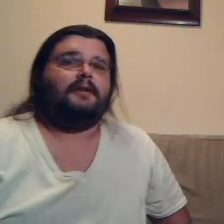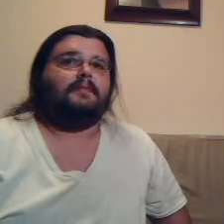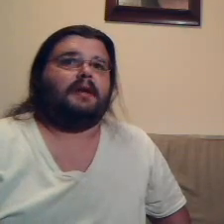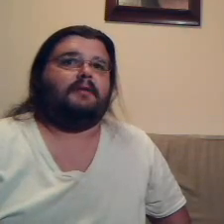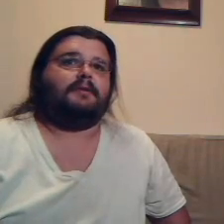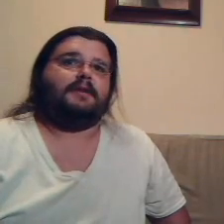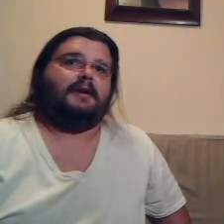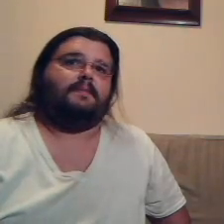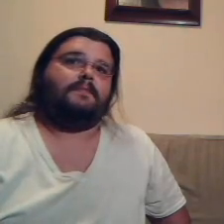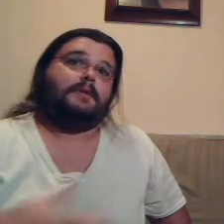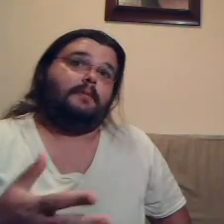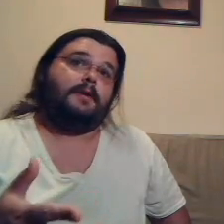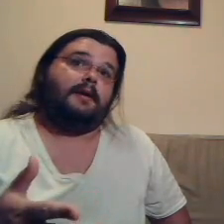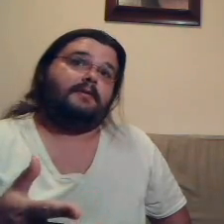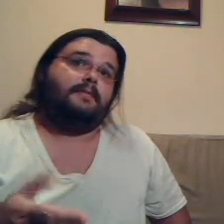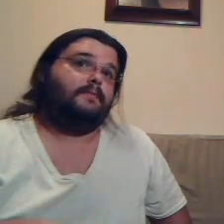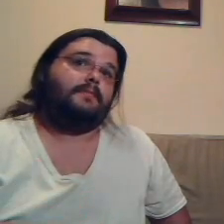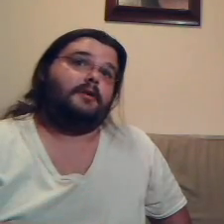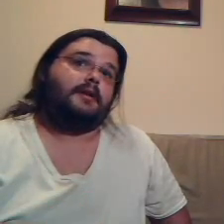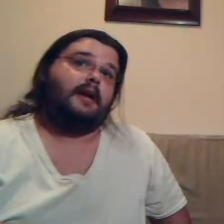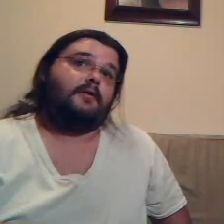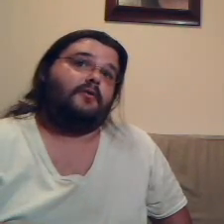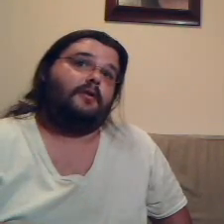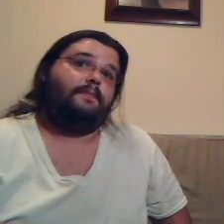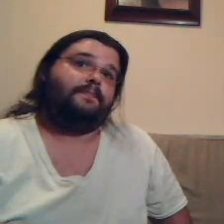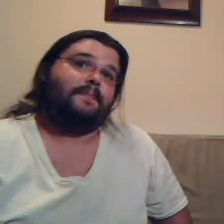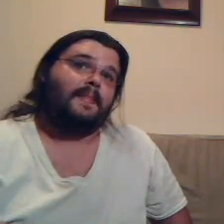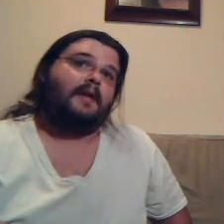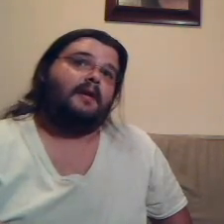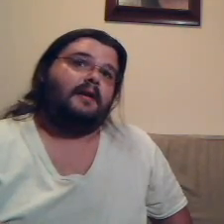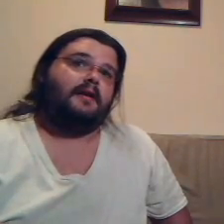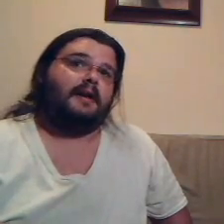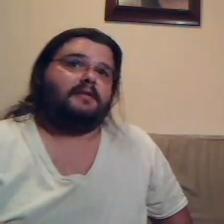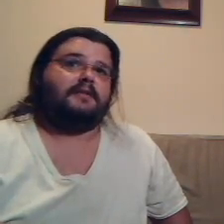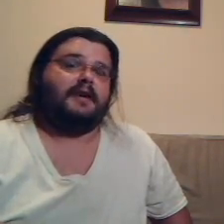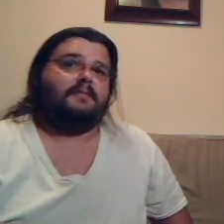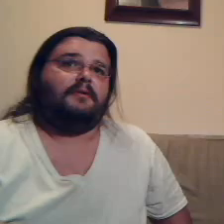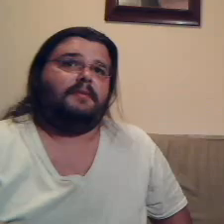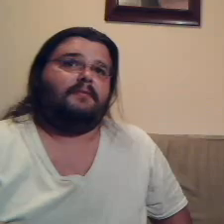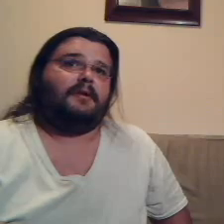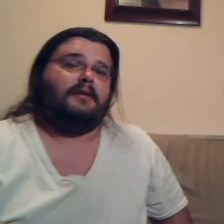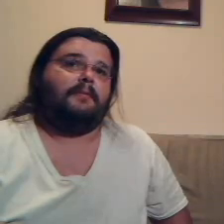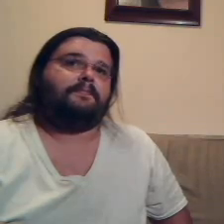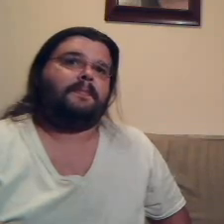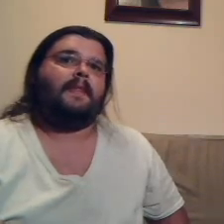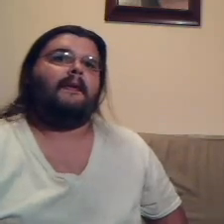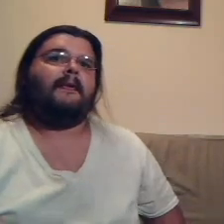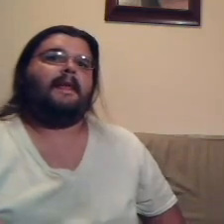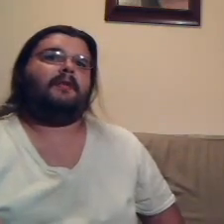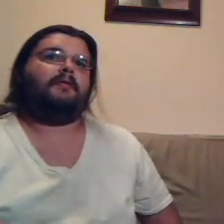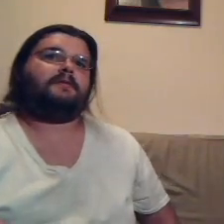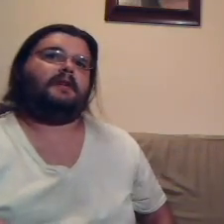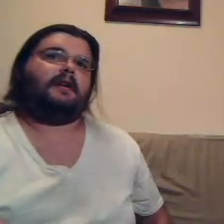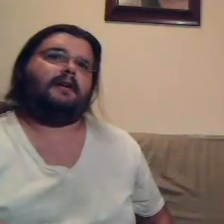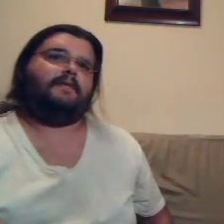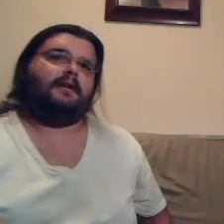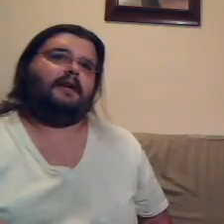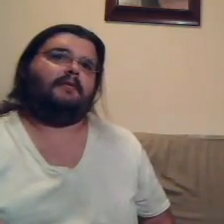But hey, once again, some things you just can't control. That just happened to have been one of them. That's all I got for you now,